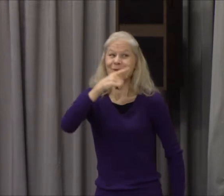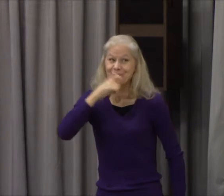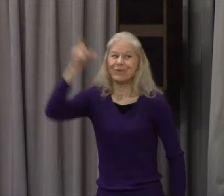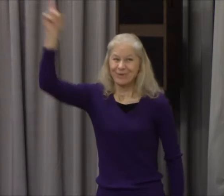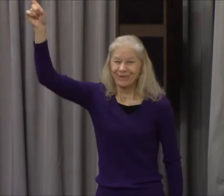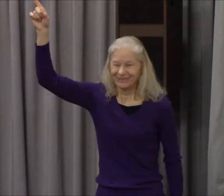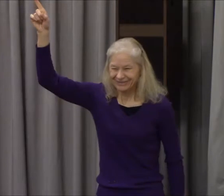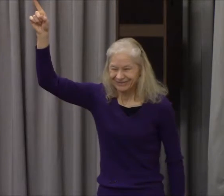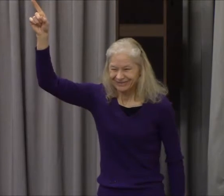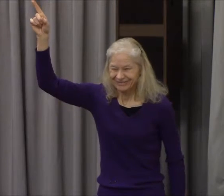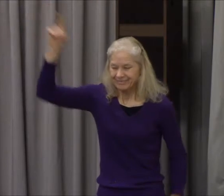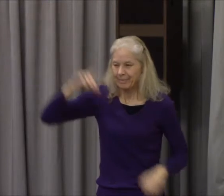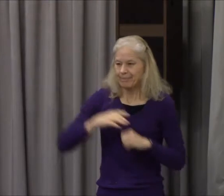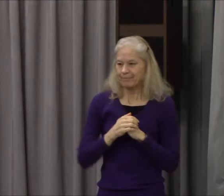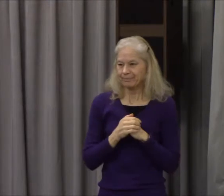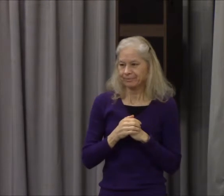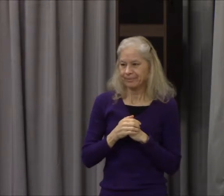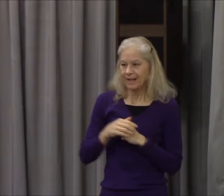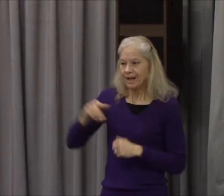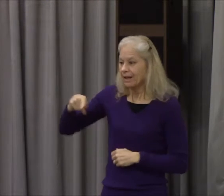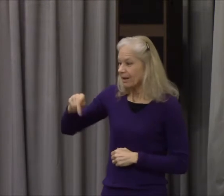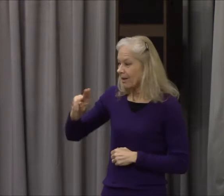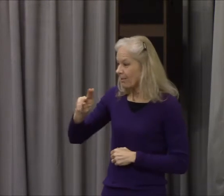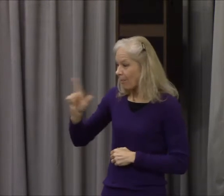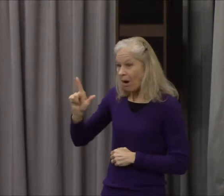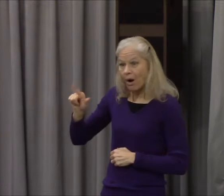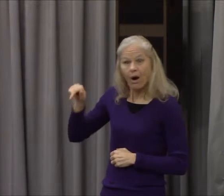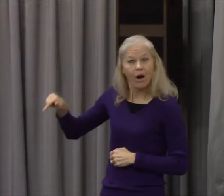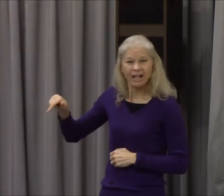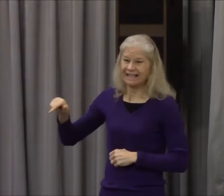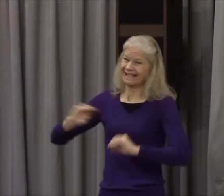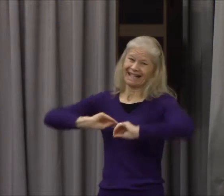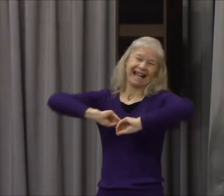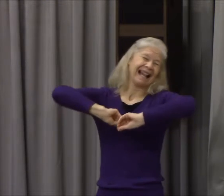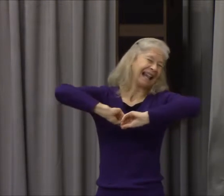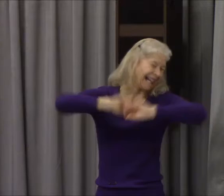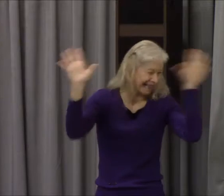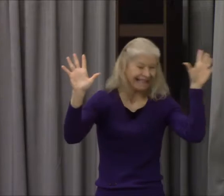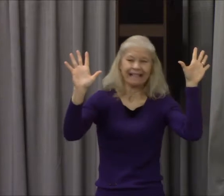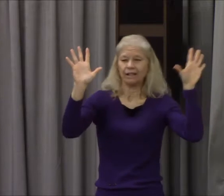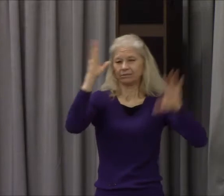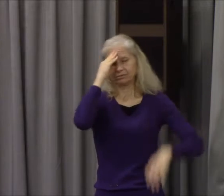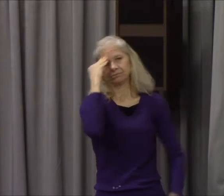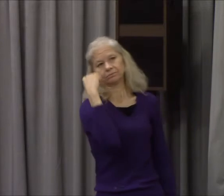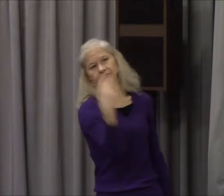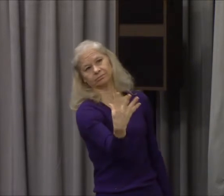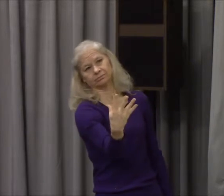it's entitled there, known. He made it known clearly what God had done to save mankind.